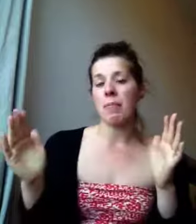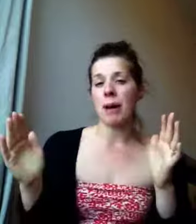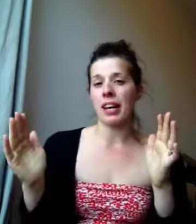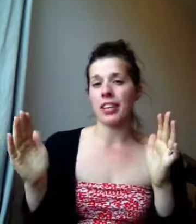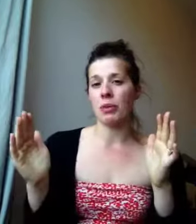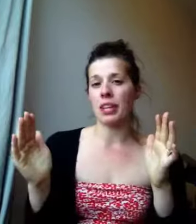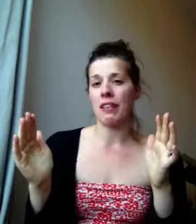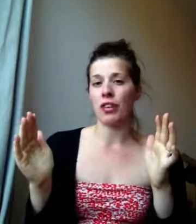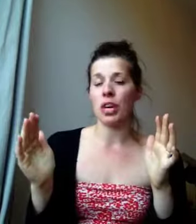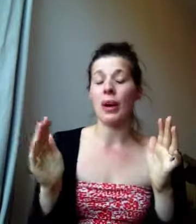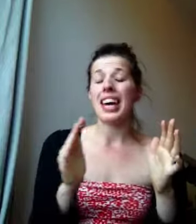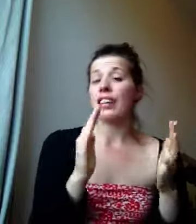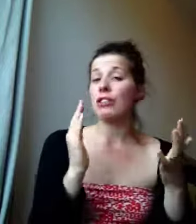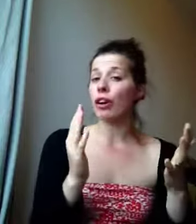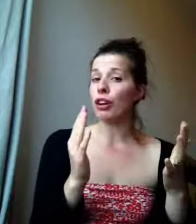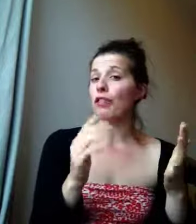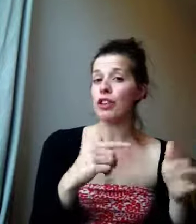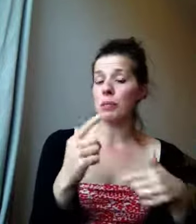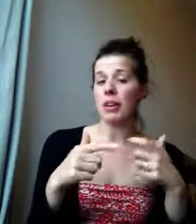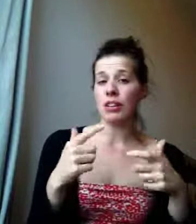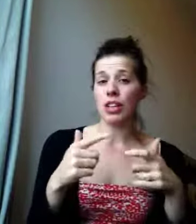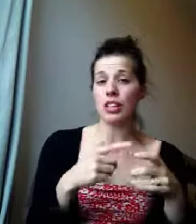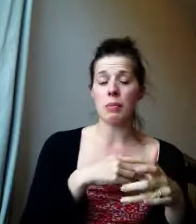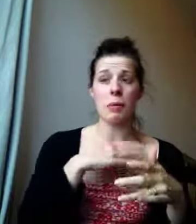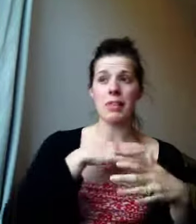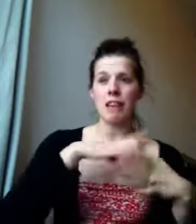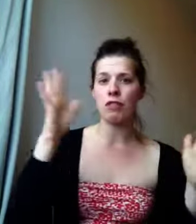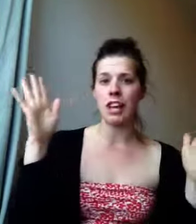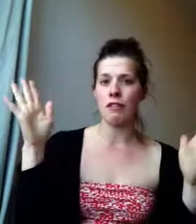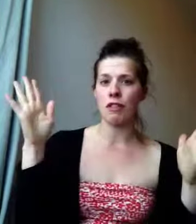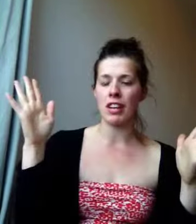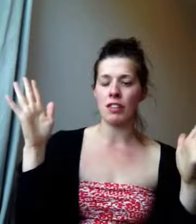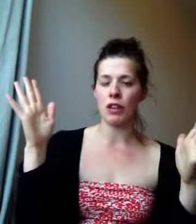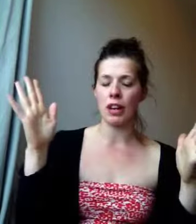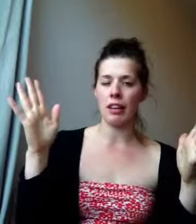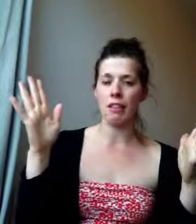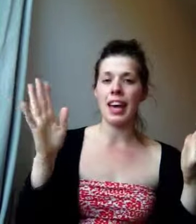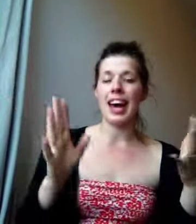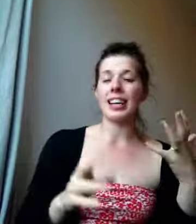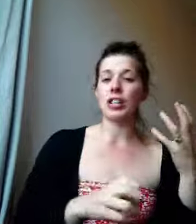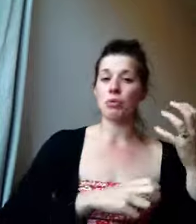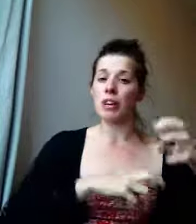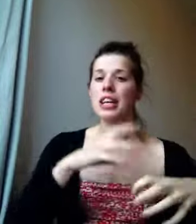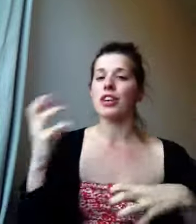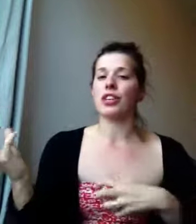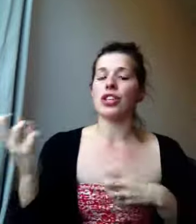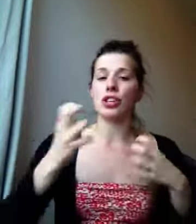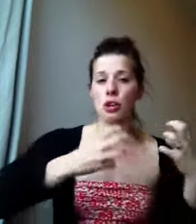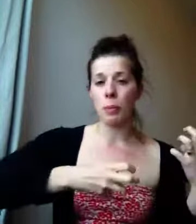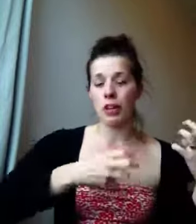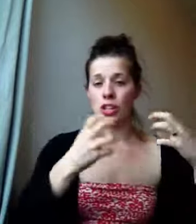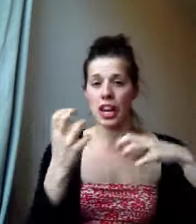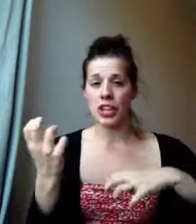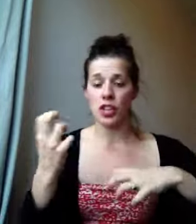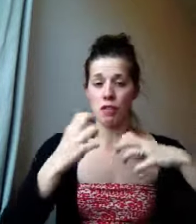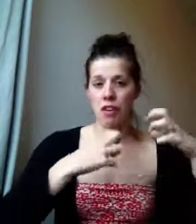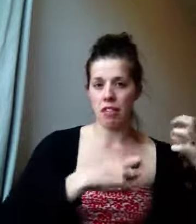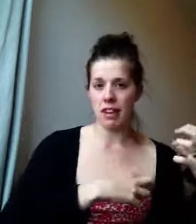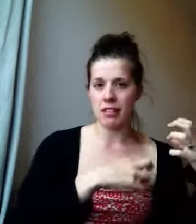impact that it would have on you. It's not good for you to be on certain supplements every day for the rest of your life. Actually, it's really good to chop and change different things